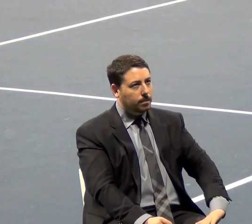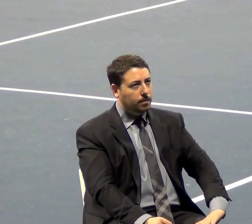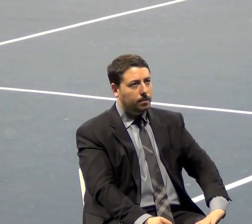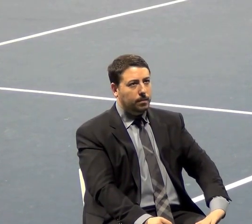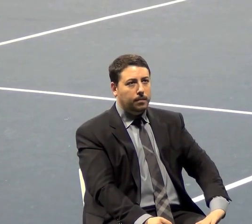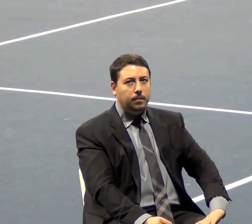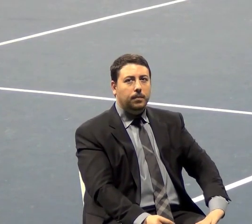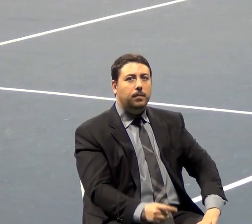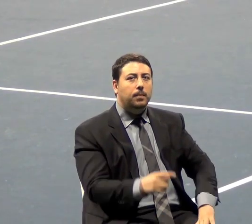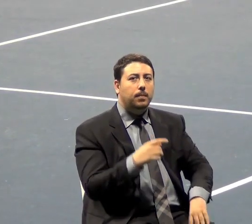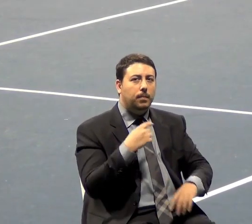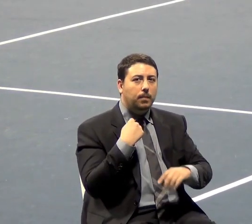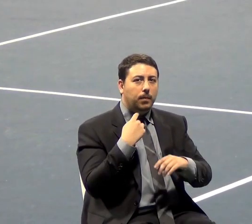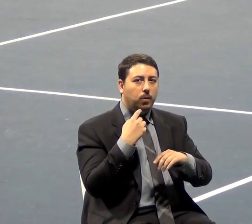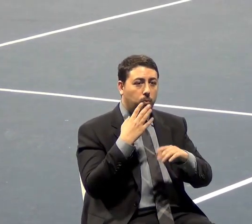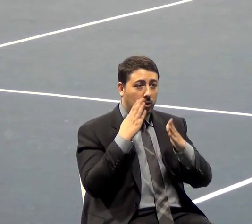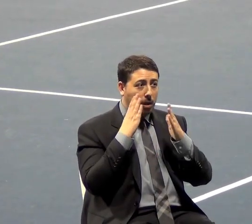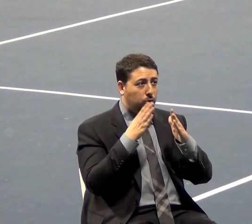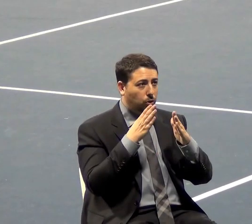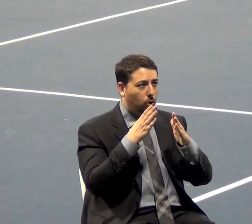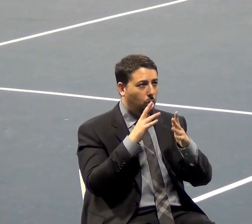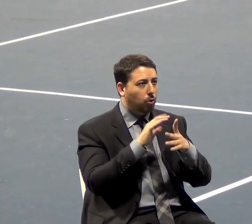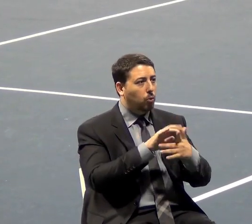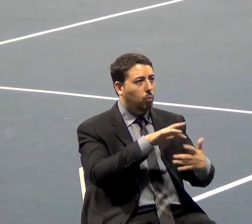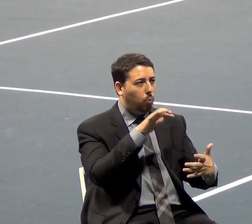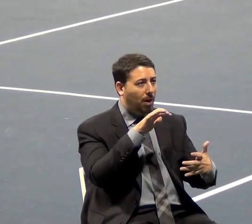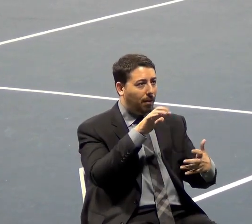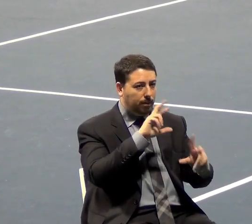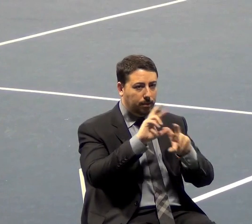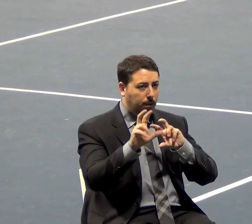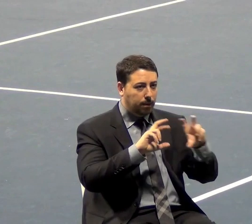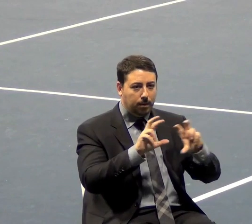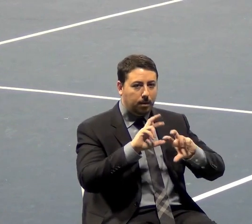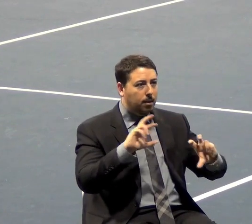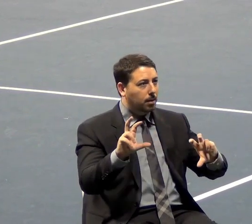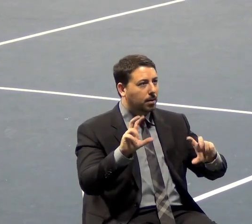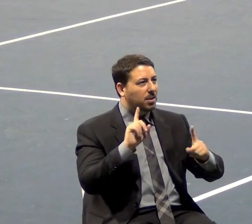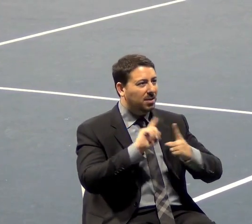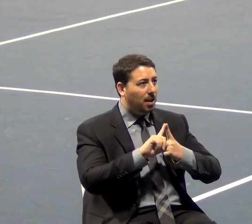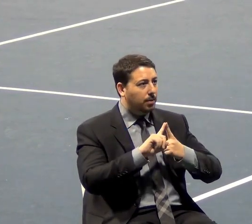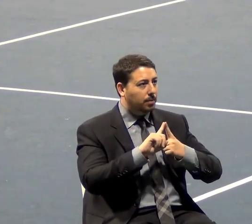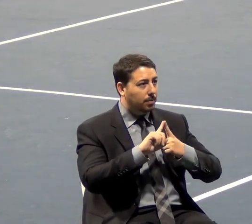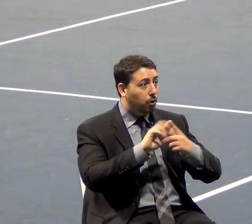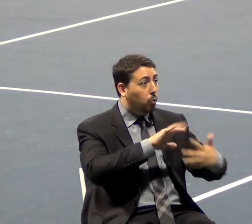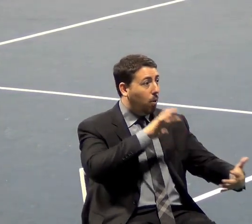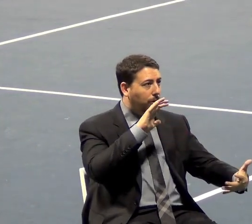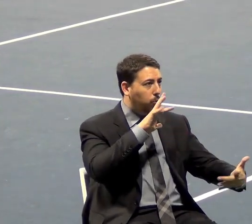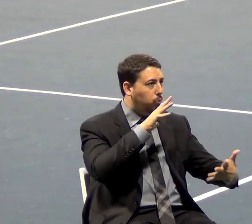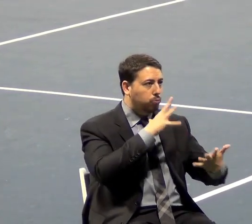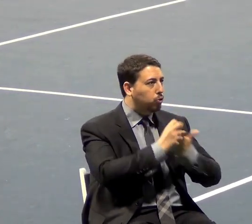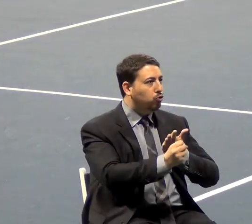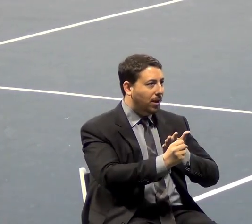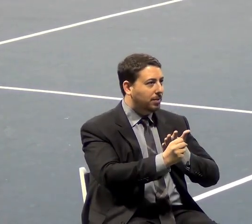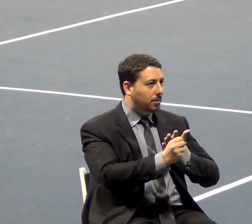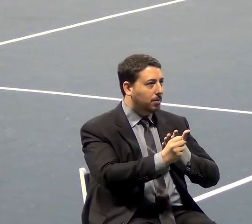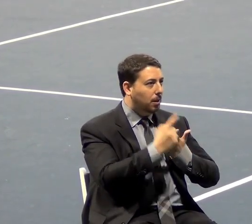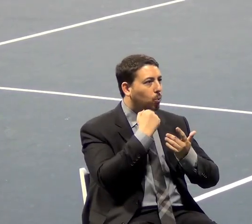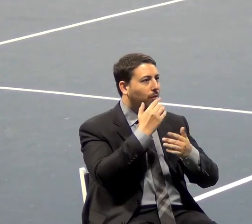But we concentrated on the wealth redistribution until the wealth was drained, and we forgot about the principles of liberty.